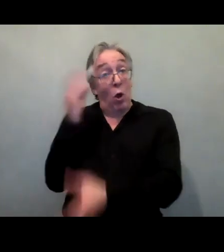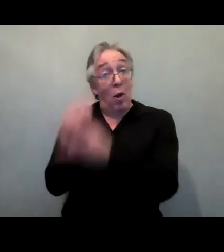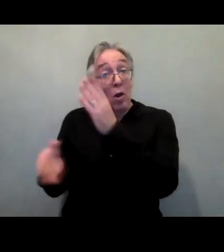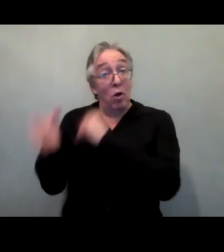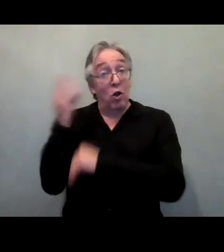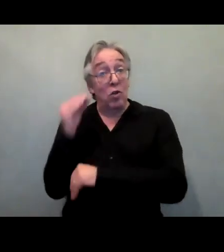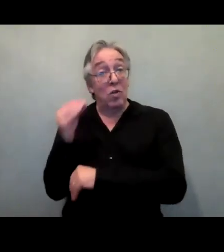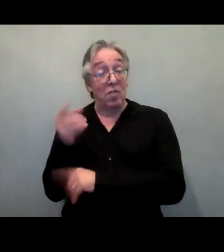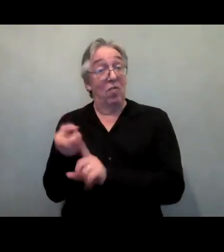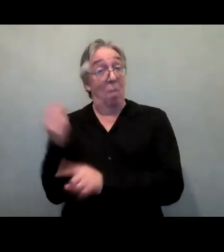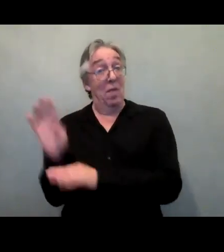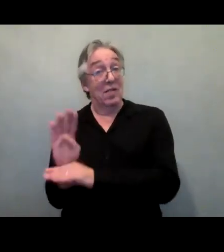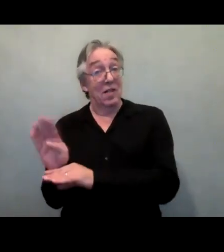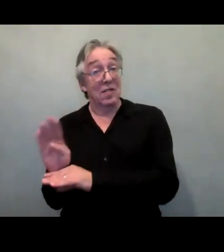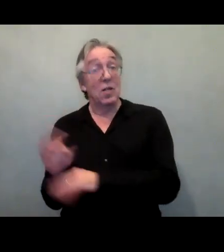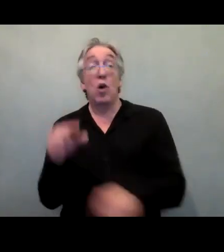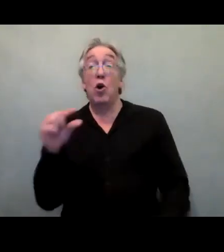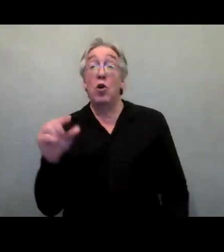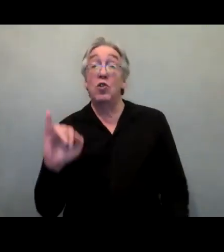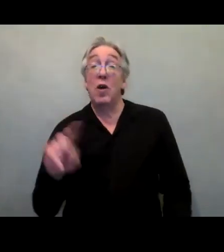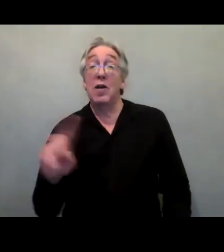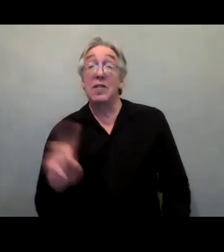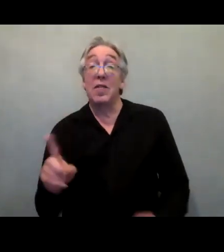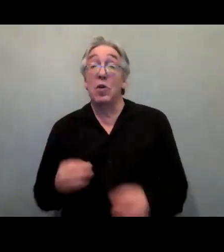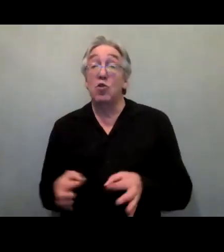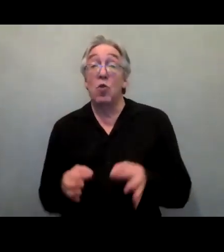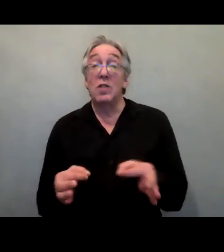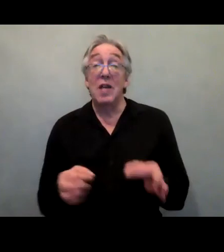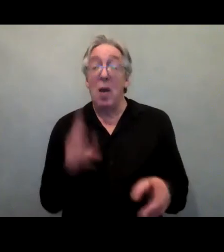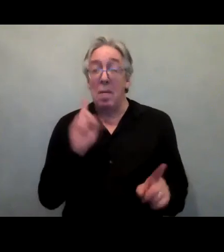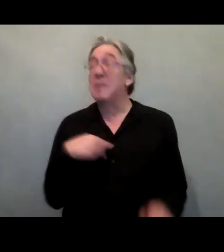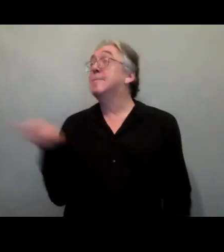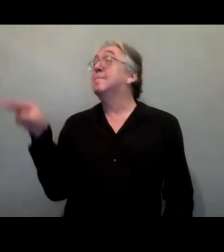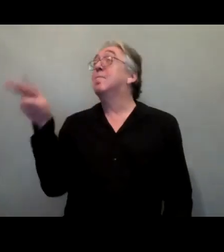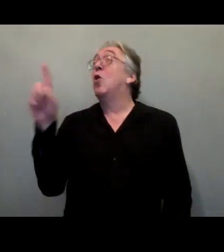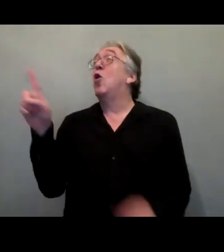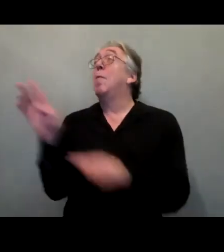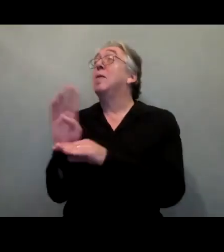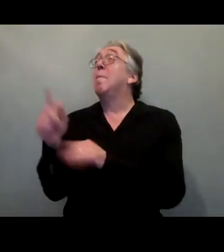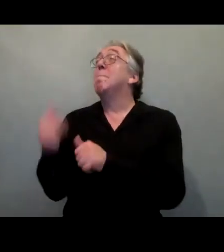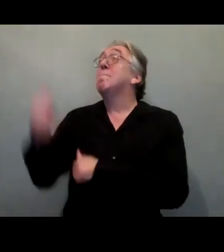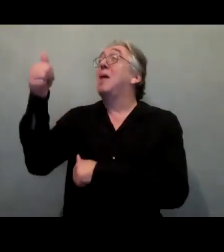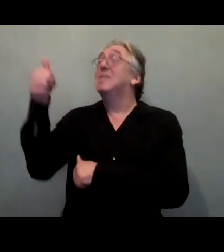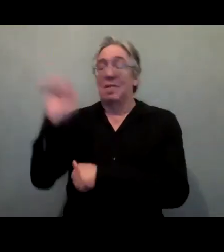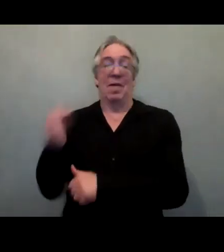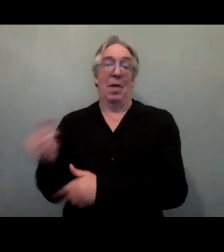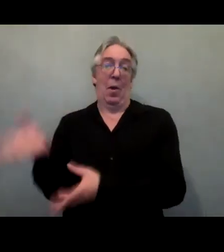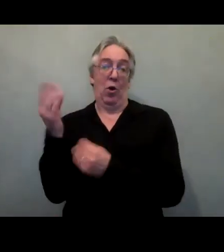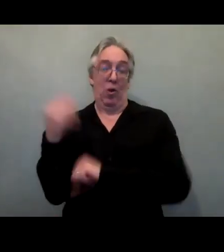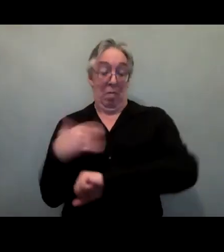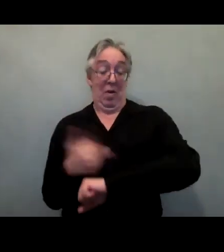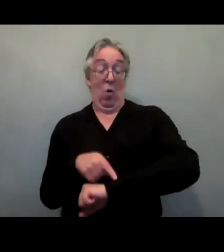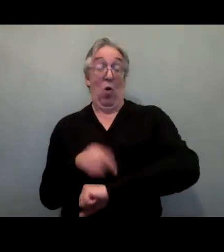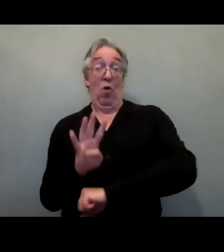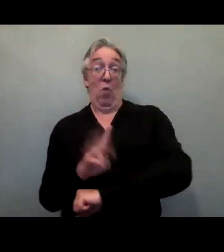strategy, which Vern calls simply learning from the best in business. Given I've only got now four minutes, I have a few